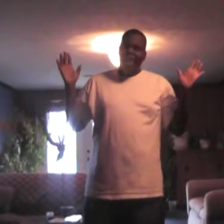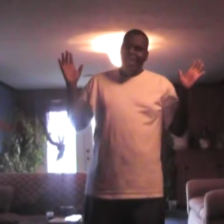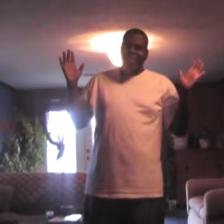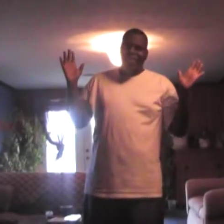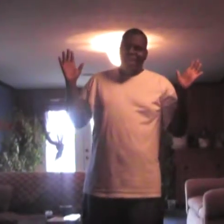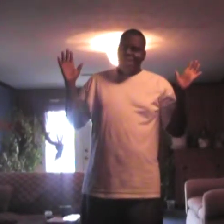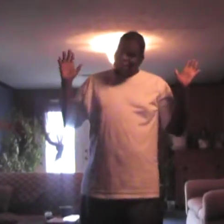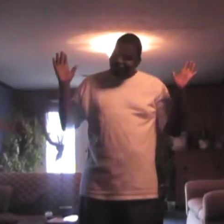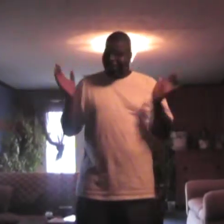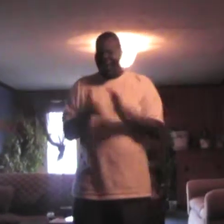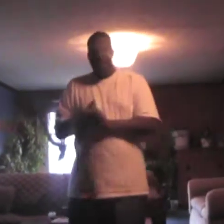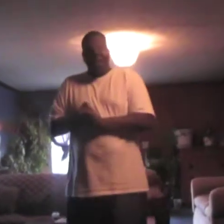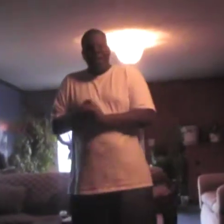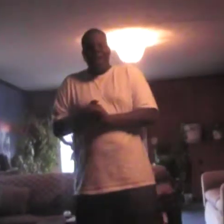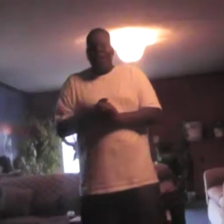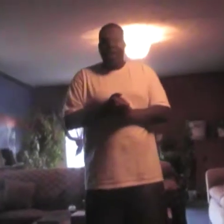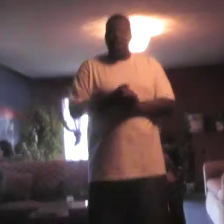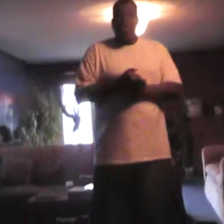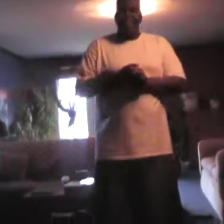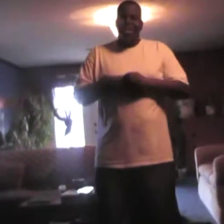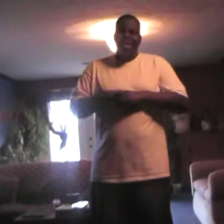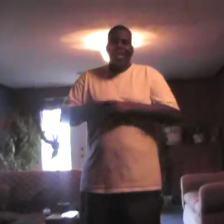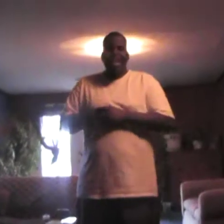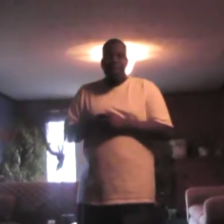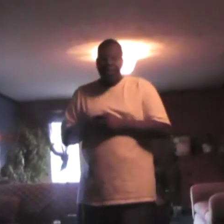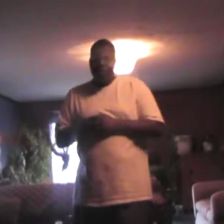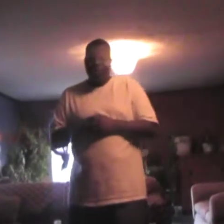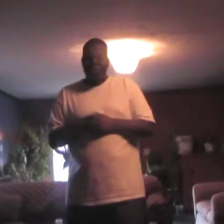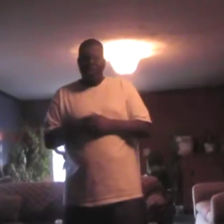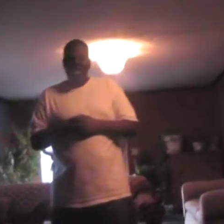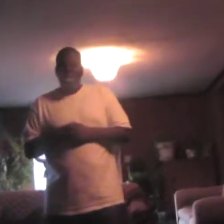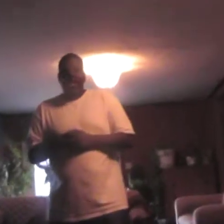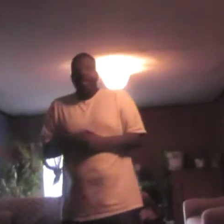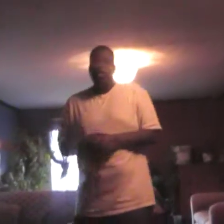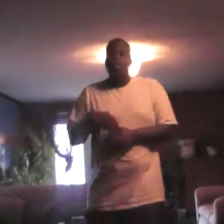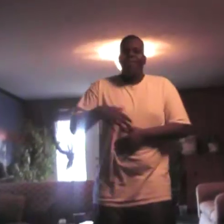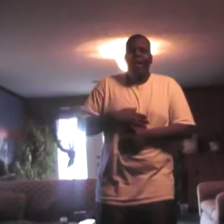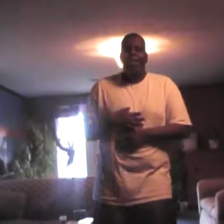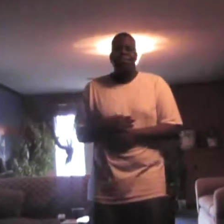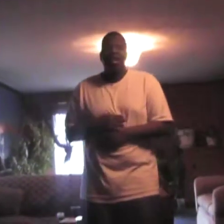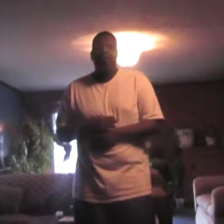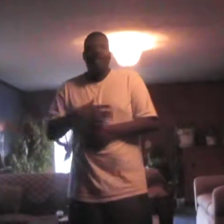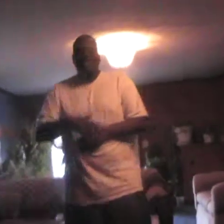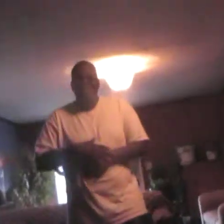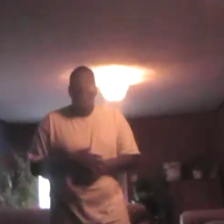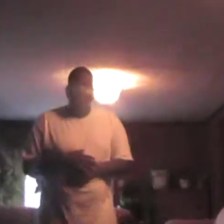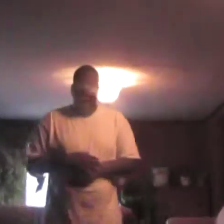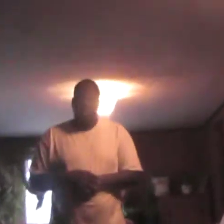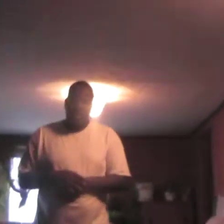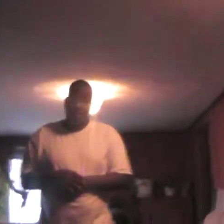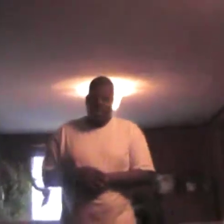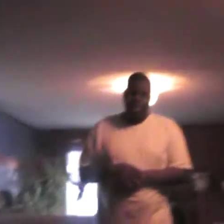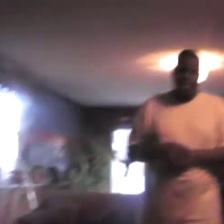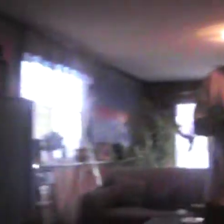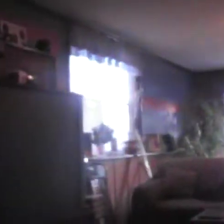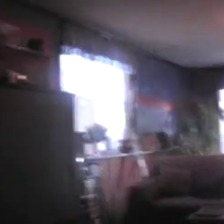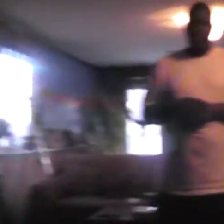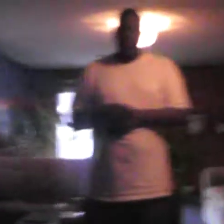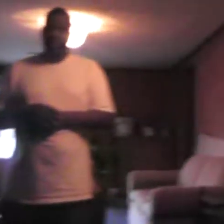some haters over here. Alright, here I go. You know about me, my is... Wait, wait, wait! Get out the sun. I mean, get out